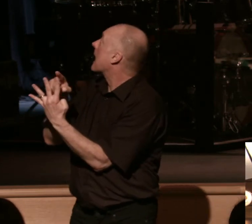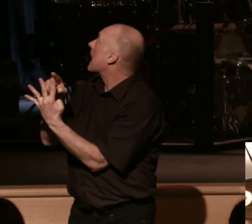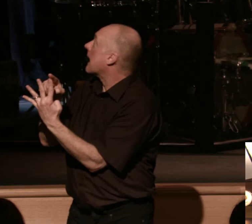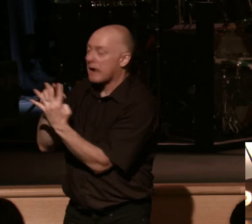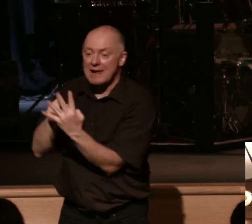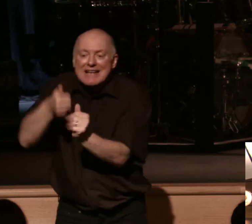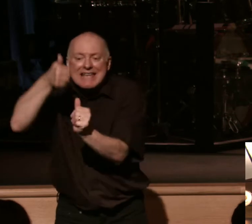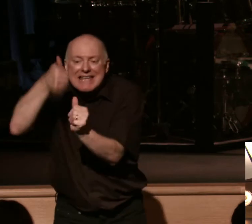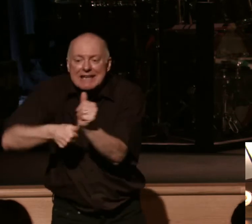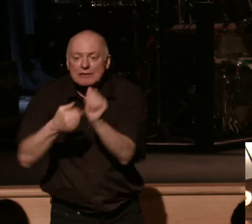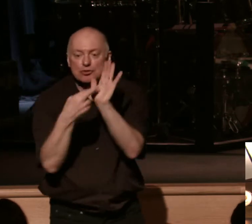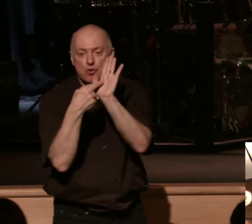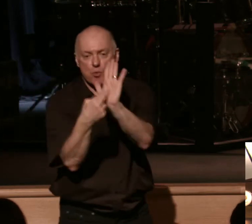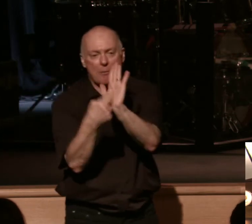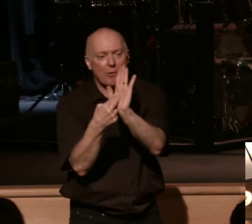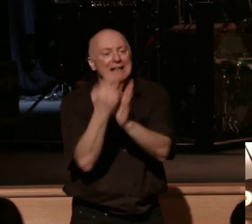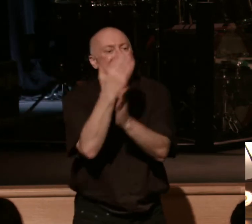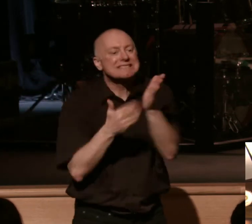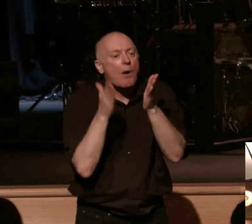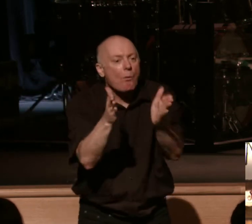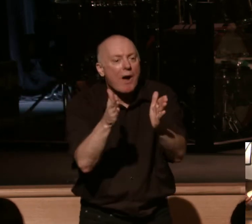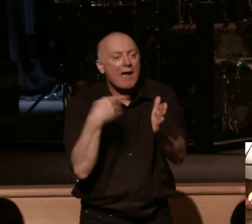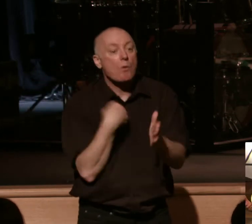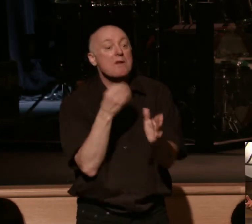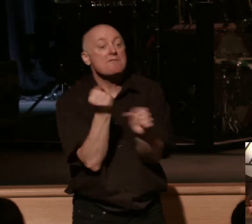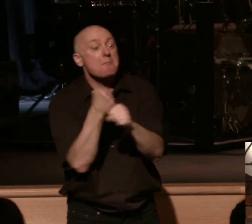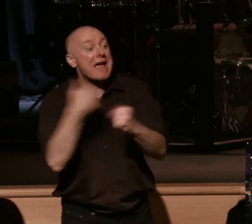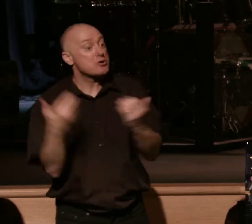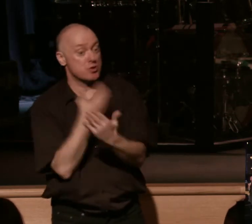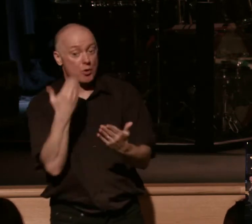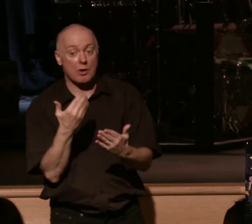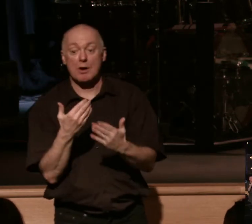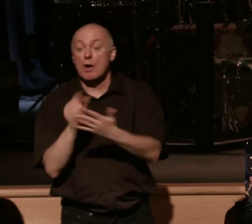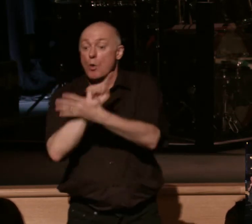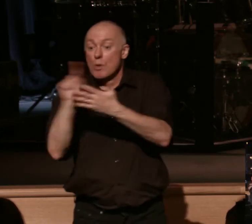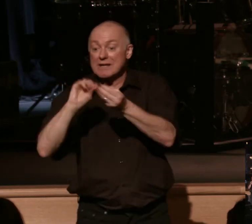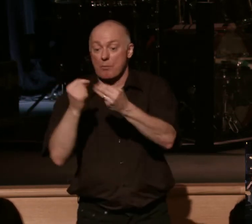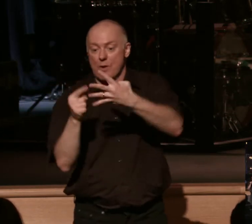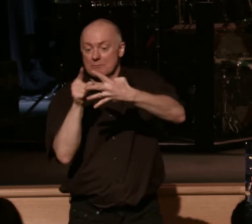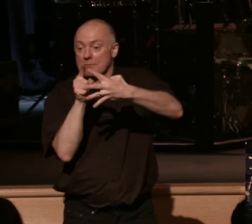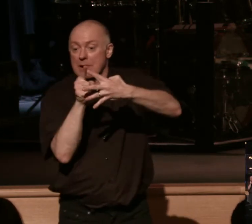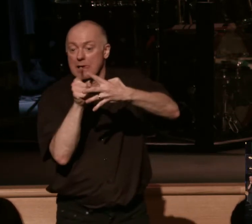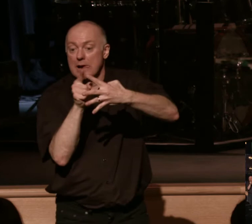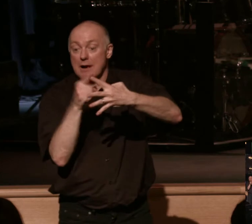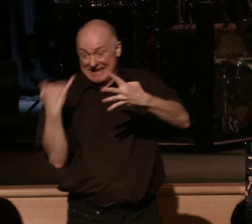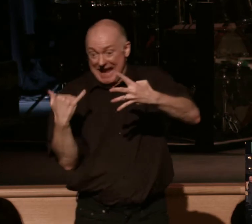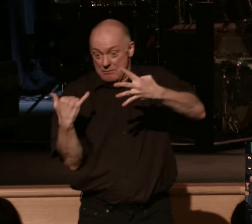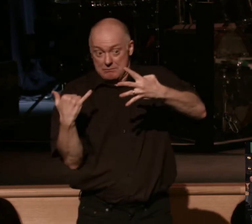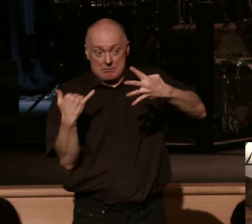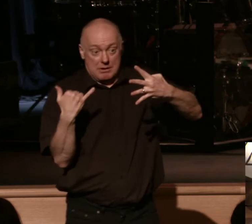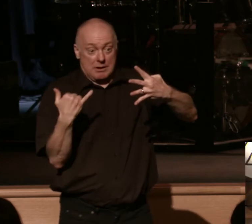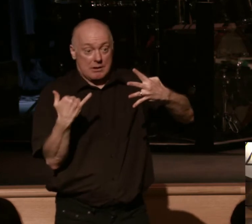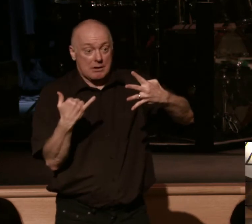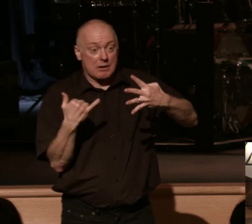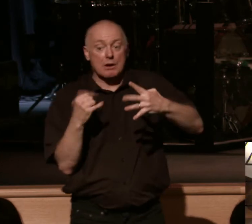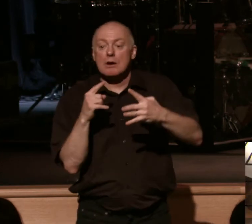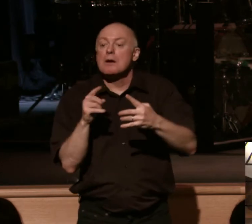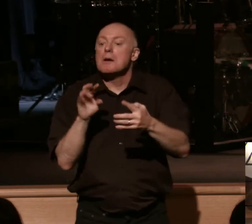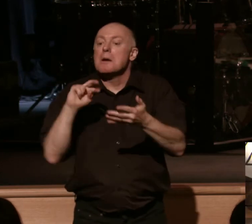each represent some way that we've been made new. Week number one, we're gonna learn this. Right now, to be made new means we have a new